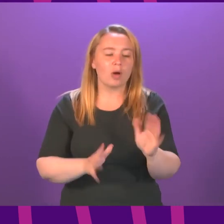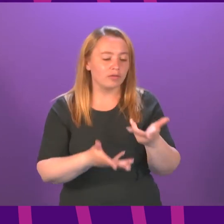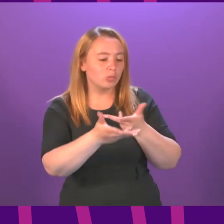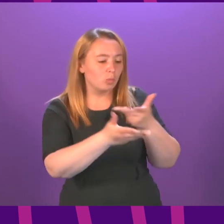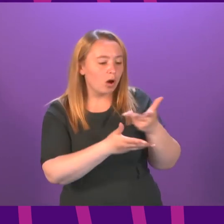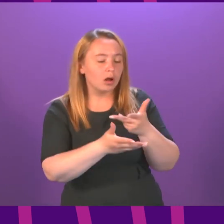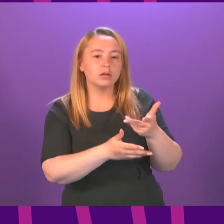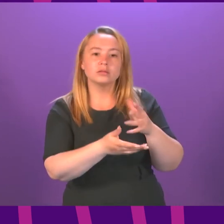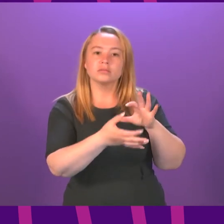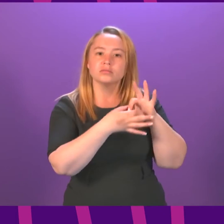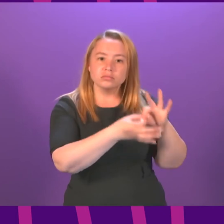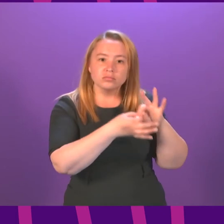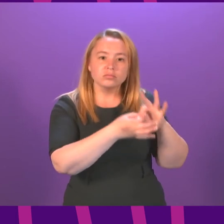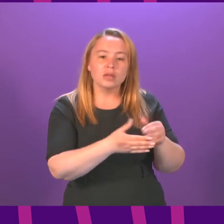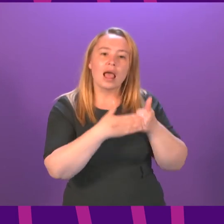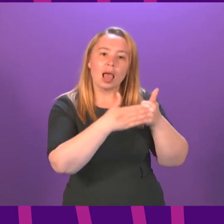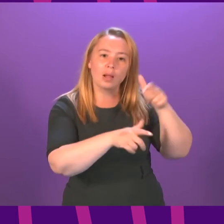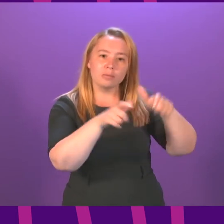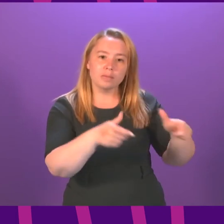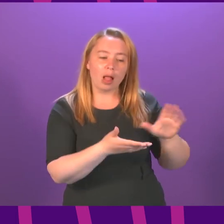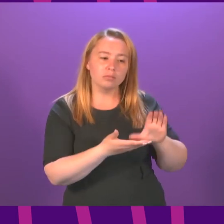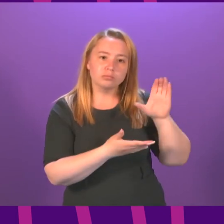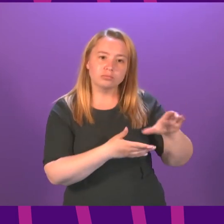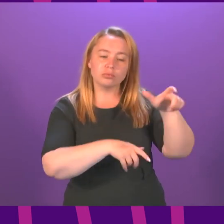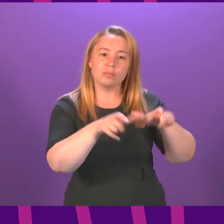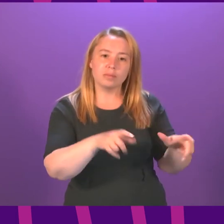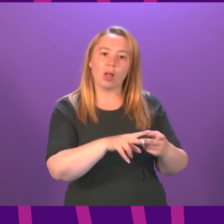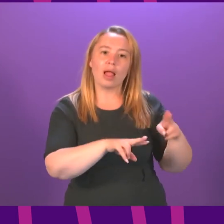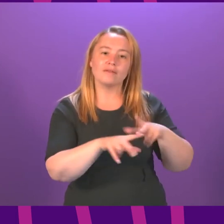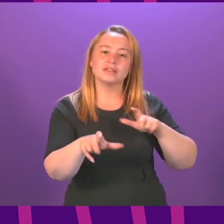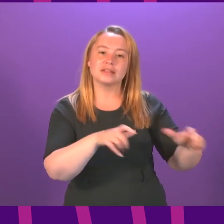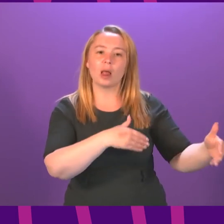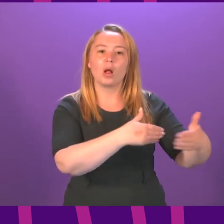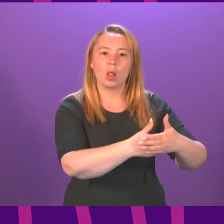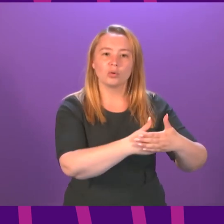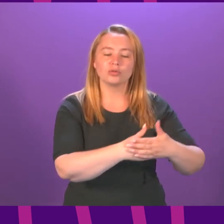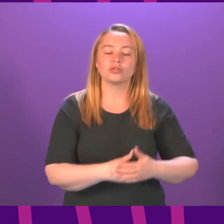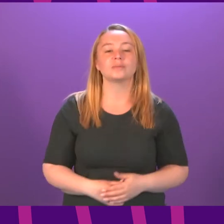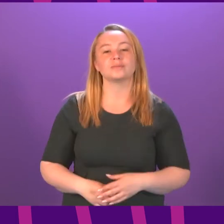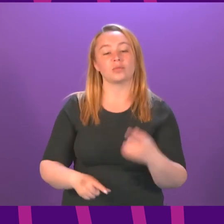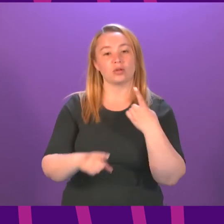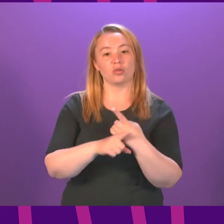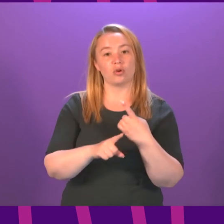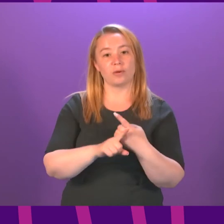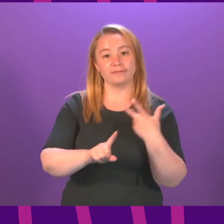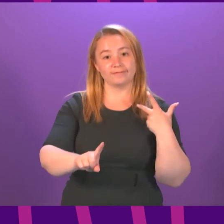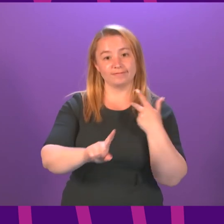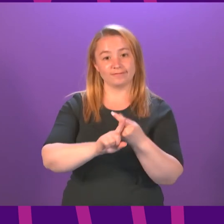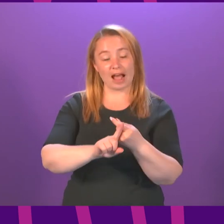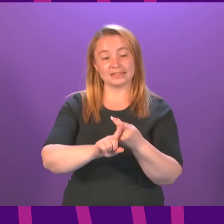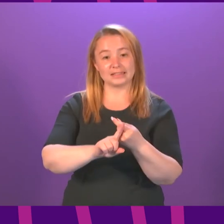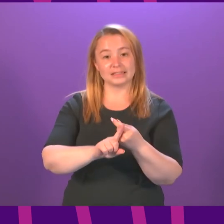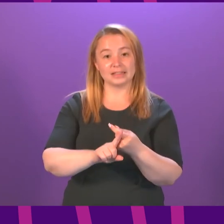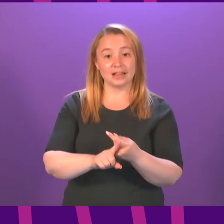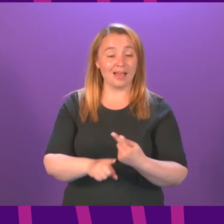people and I accept that and we will continue to seek to do that. On the issues of vaccination we are vaccinating